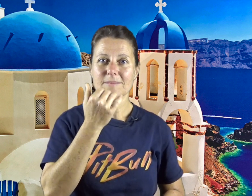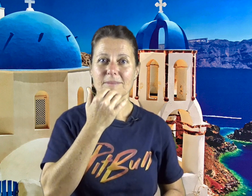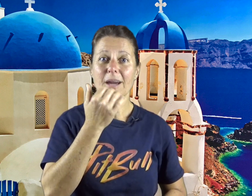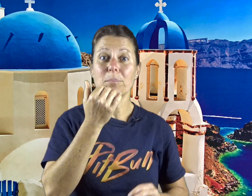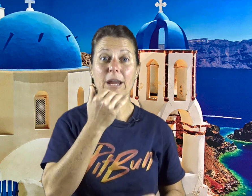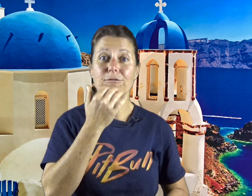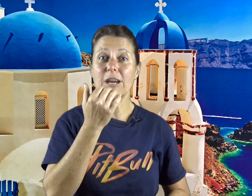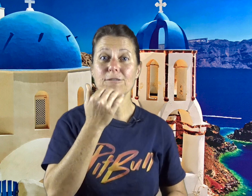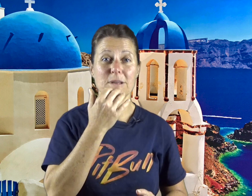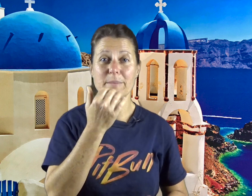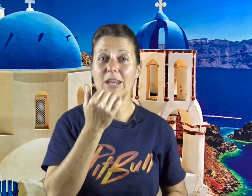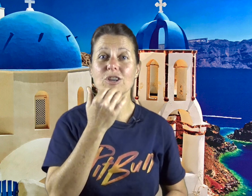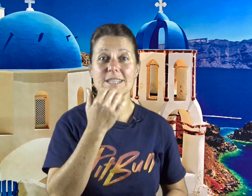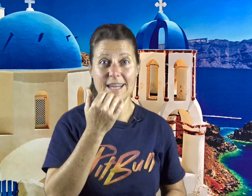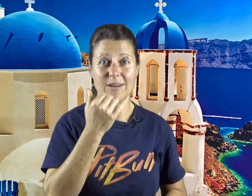I break free from this money curse now